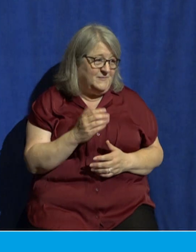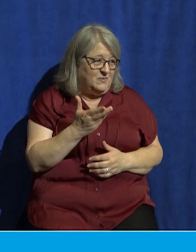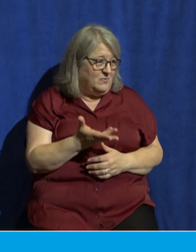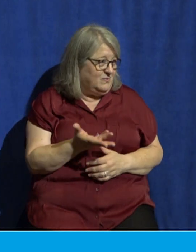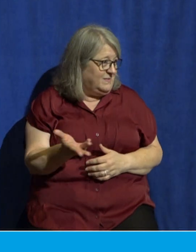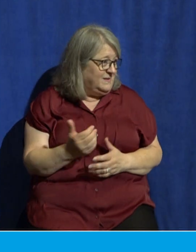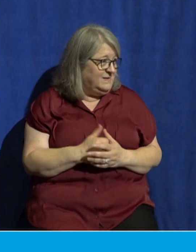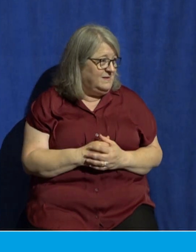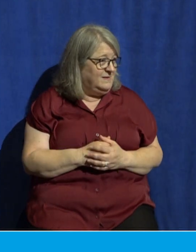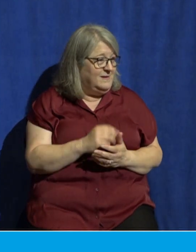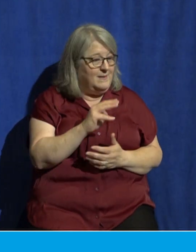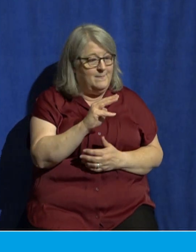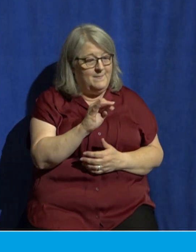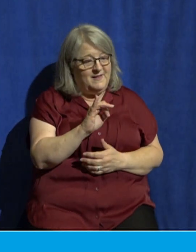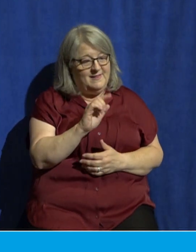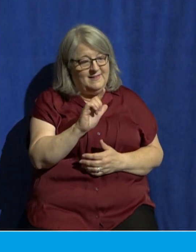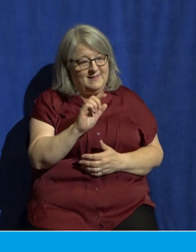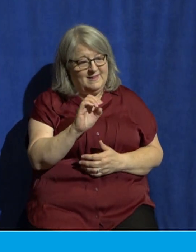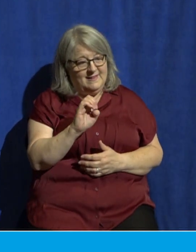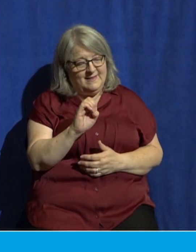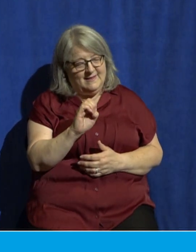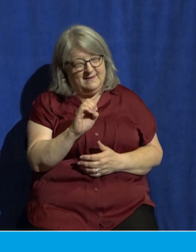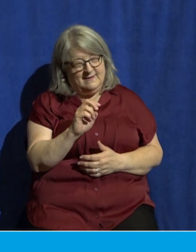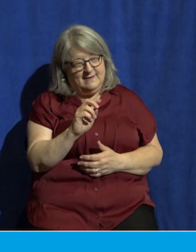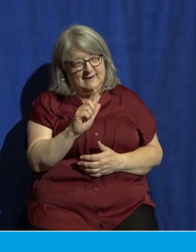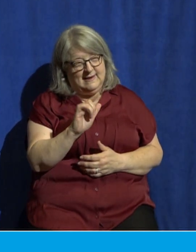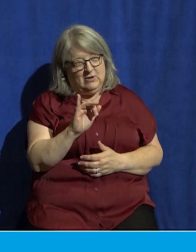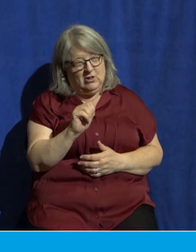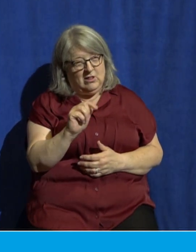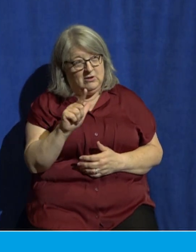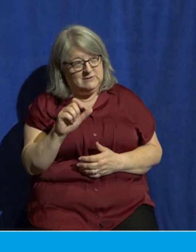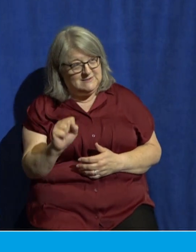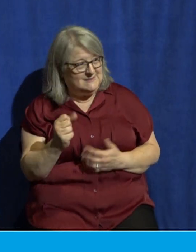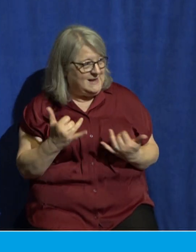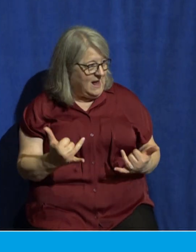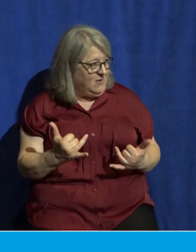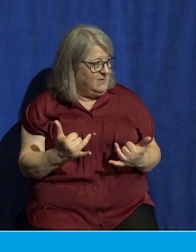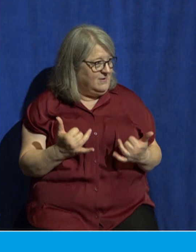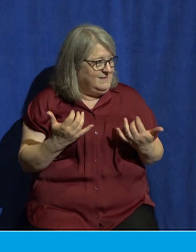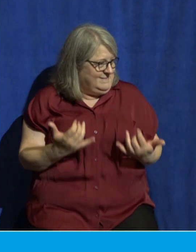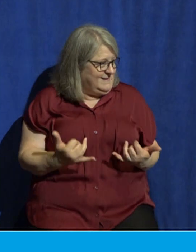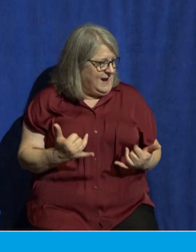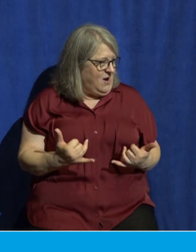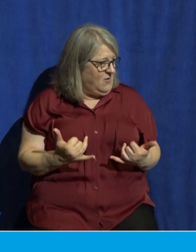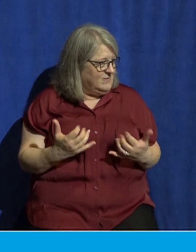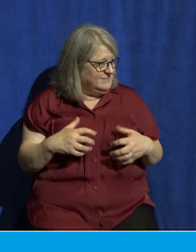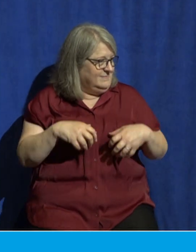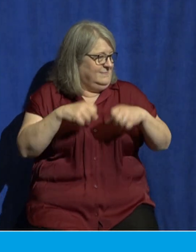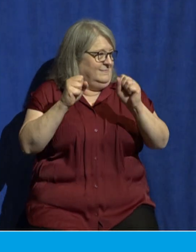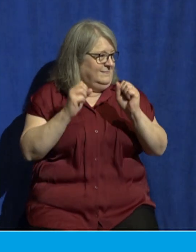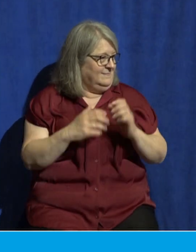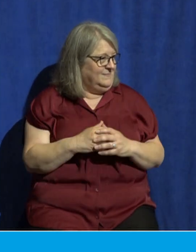Millennials now are in positions of cultural authority and Gen Z is coming up behind it. There's these